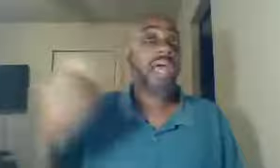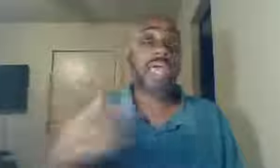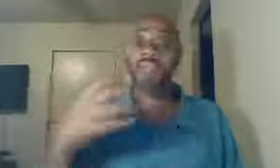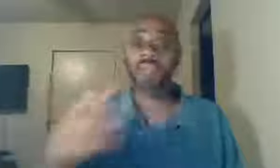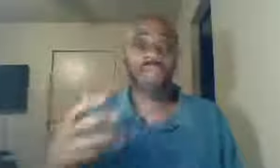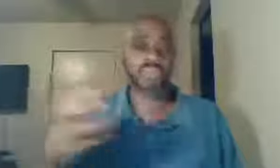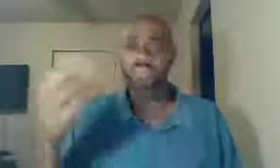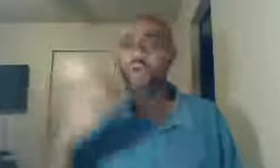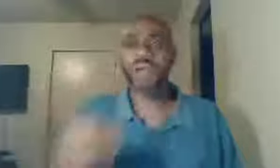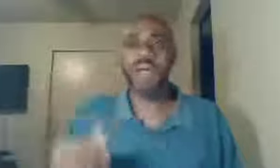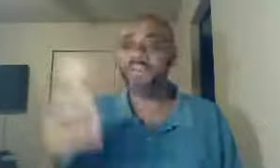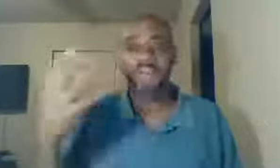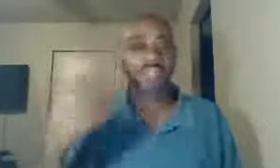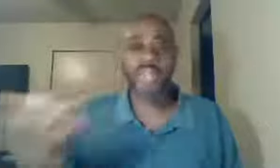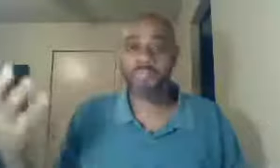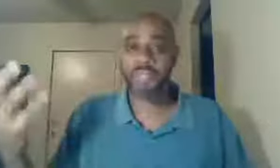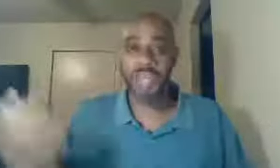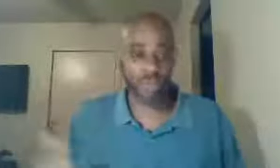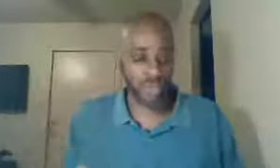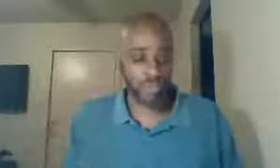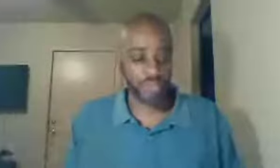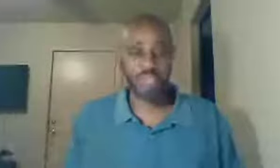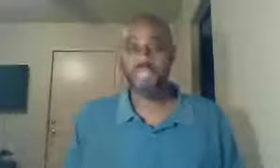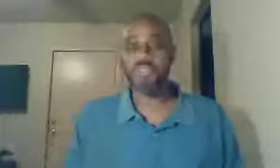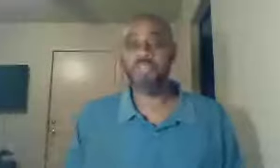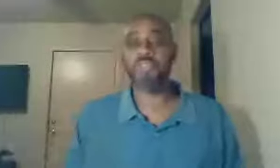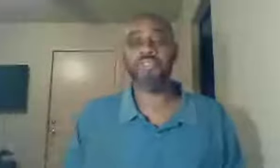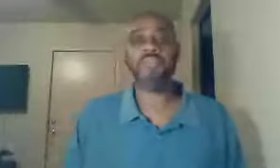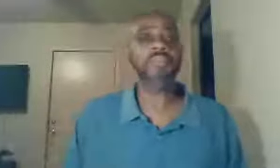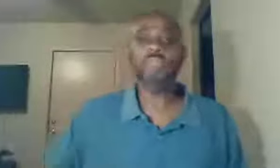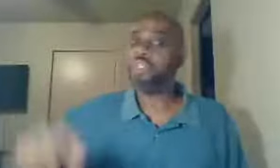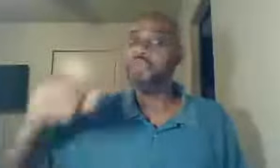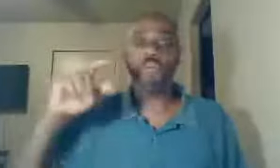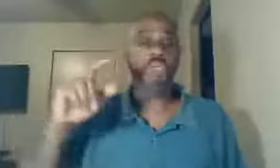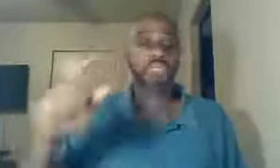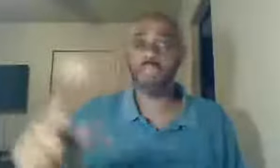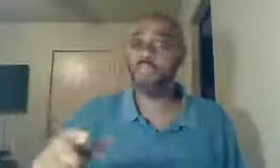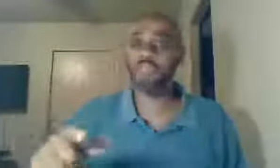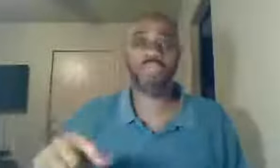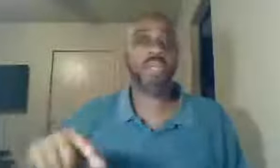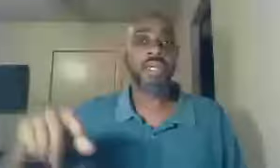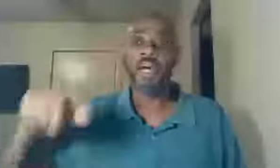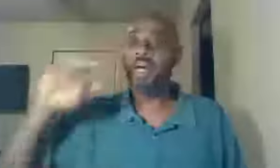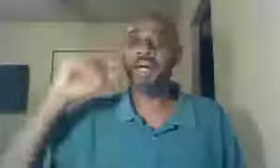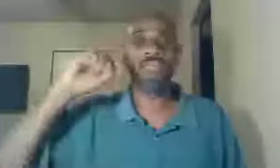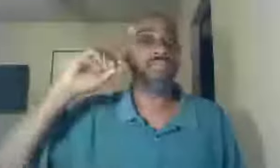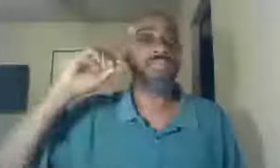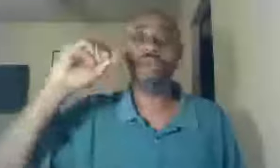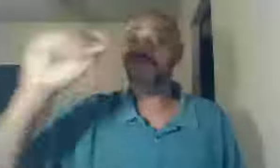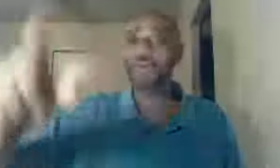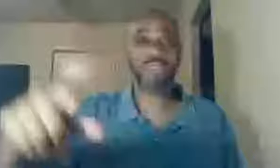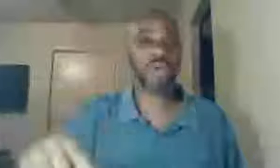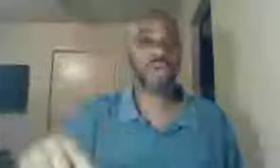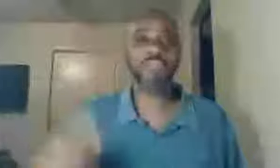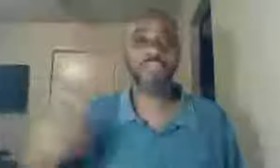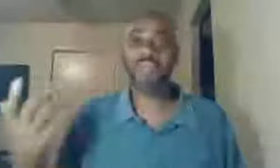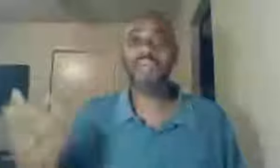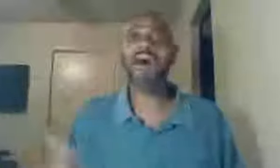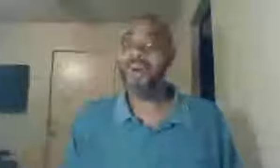every message, walker, I've had this happen now, in almost 30 years of ministry, you preach this message, so and so and so, oh